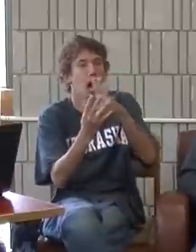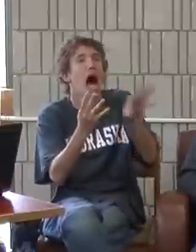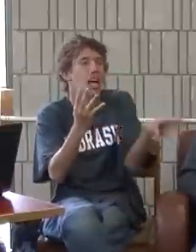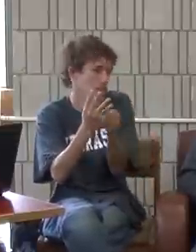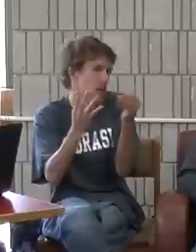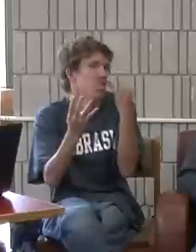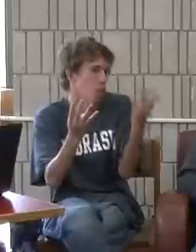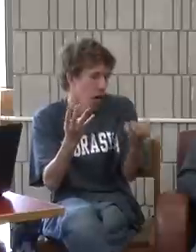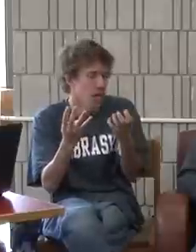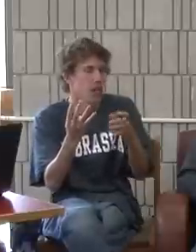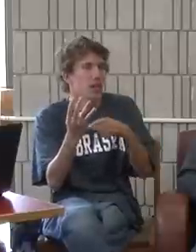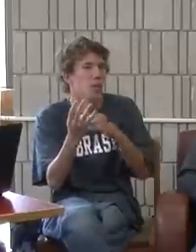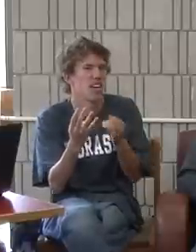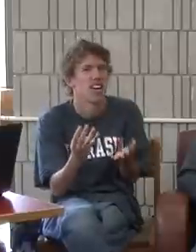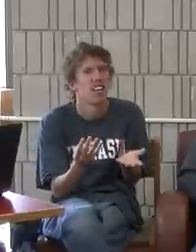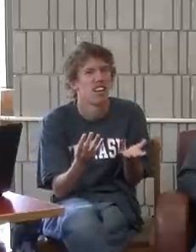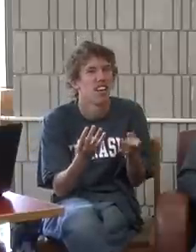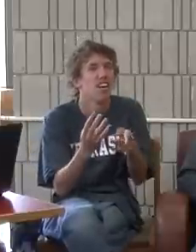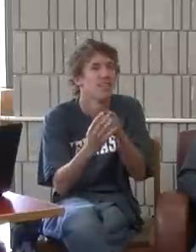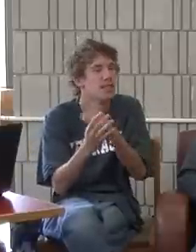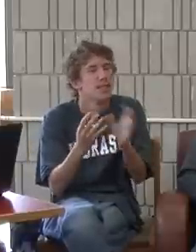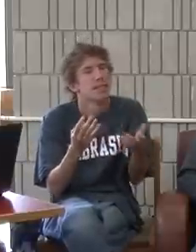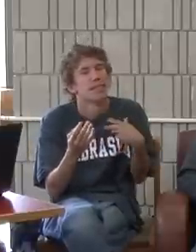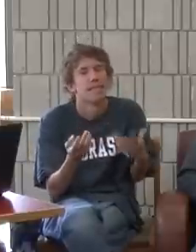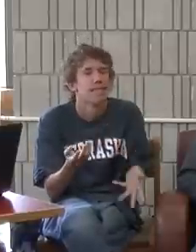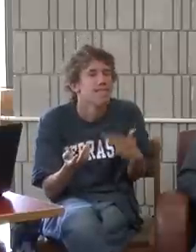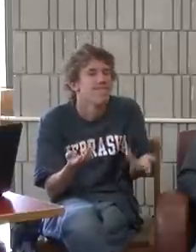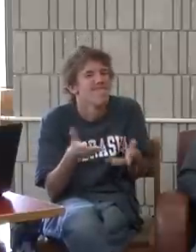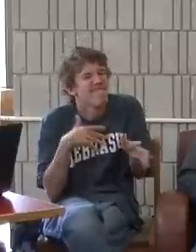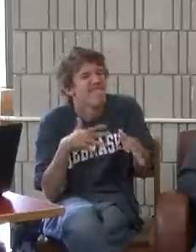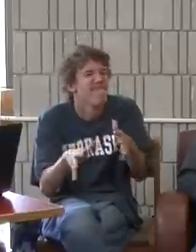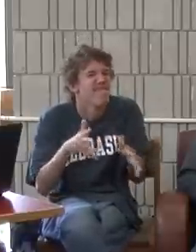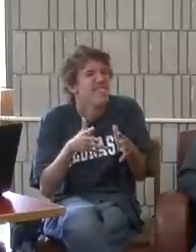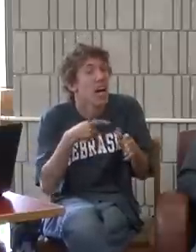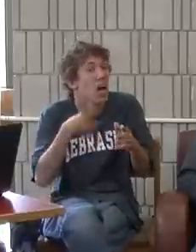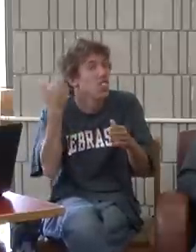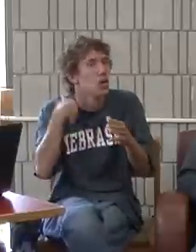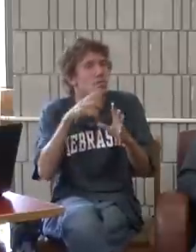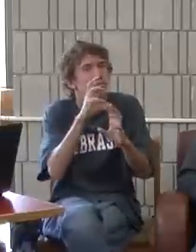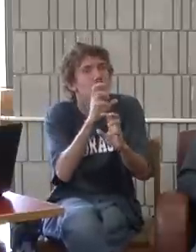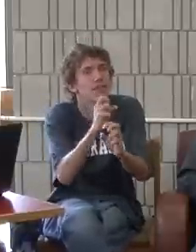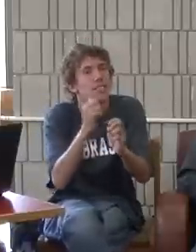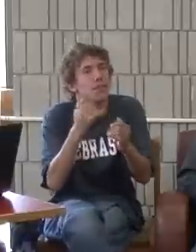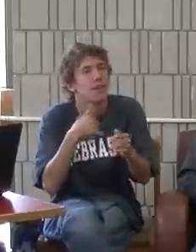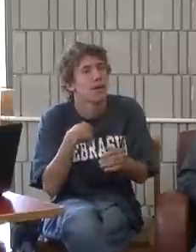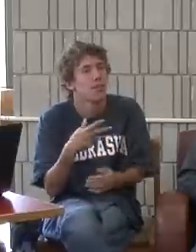needed to do freshman year and the requirements. And there were some things that I didn't feel were a fit to make.